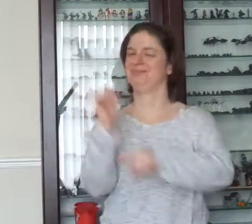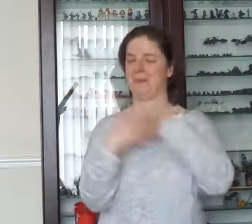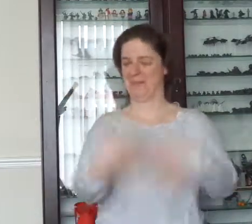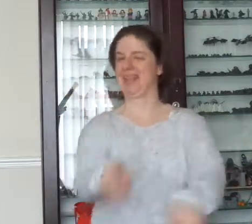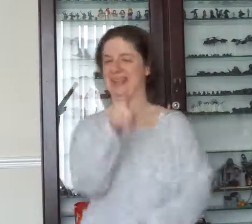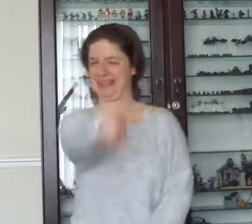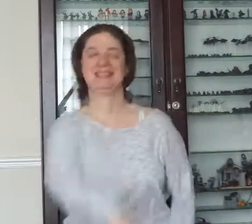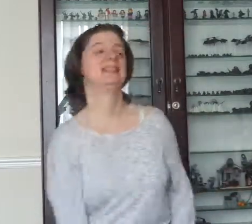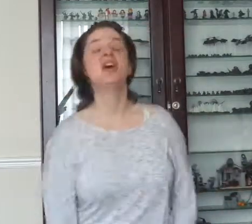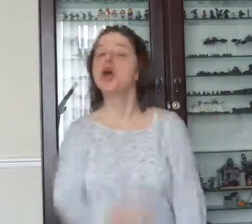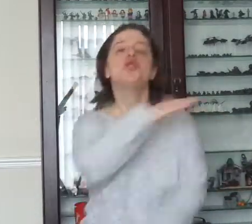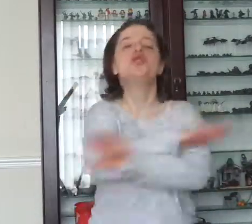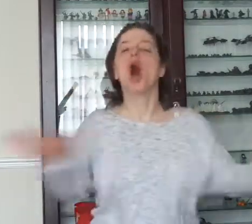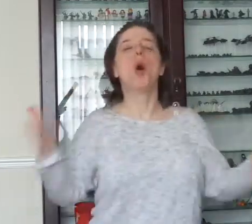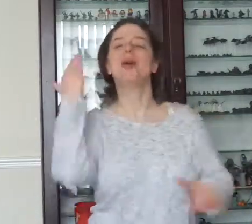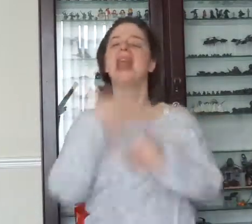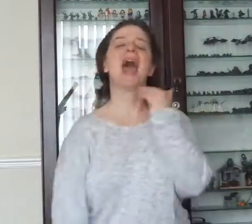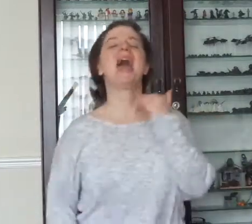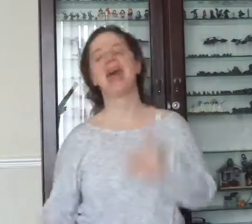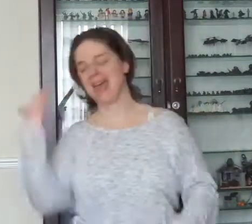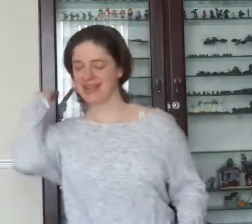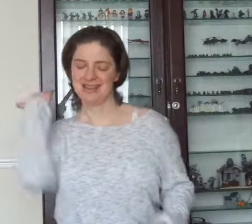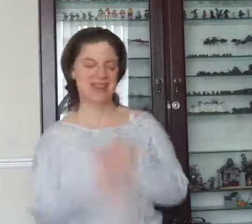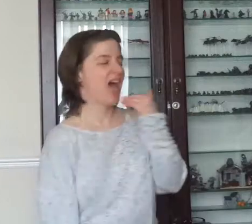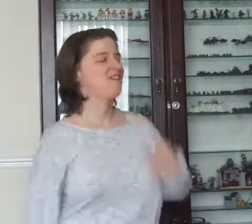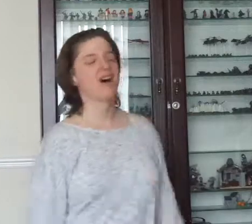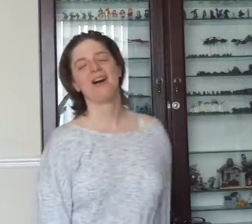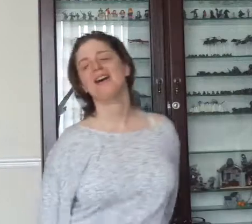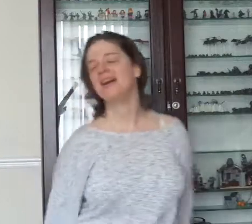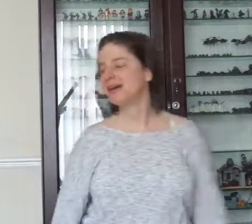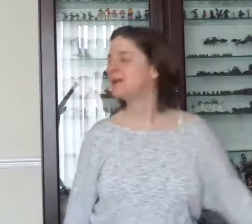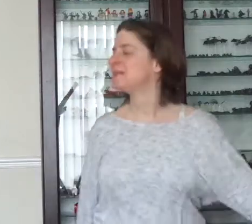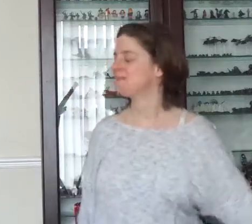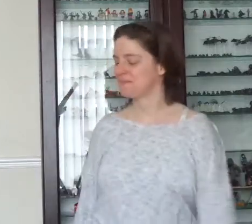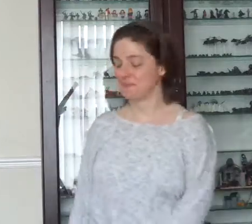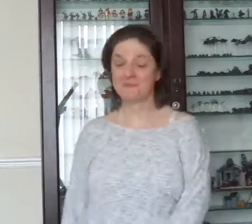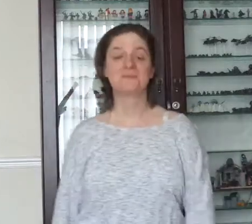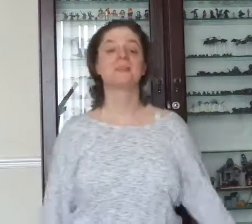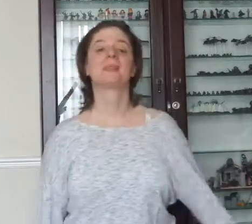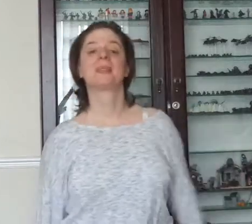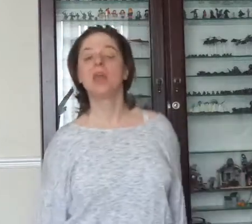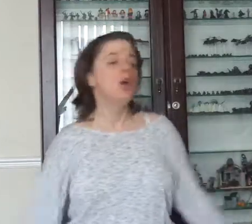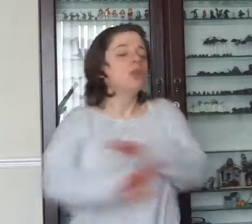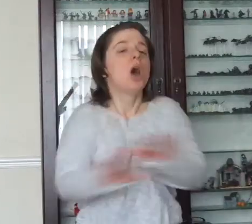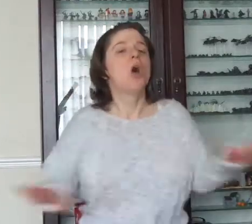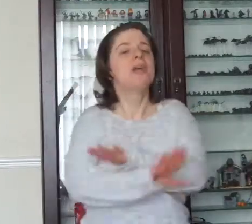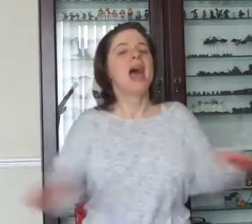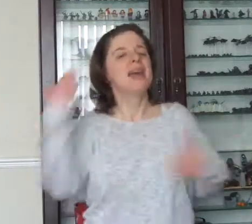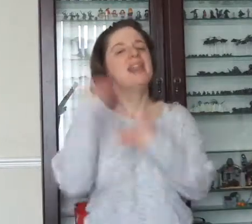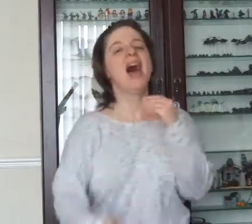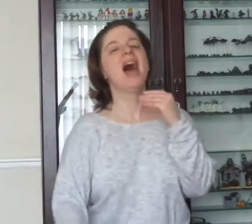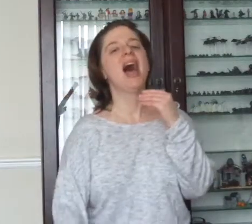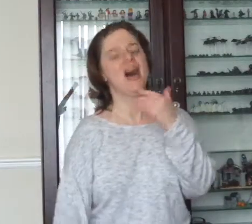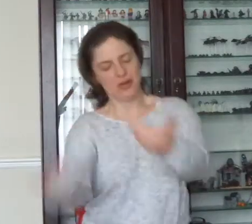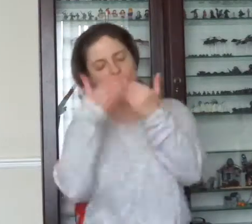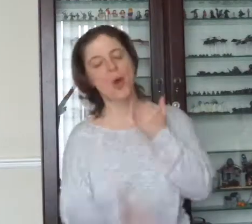and it's no game ever. No, nay, never, no